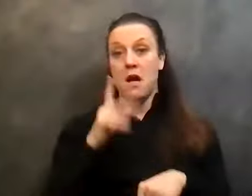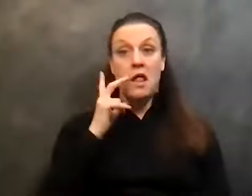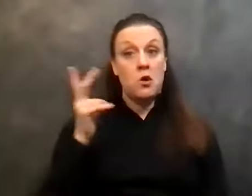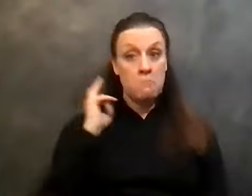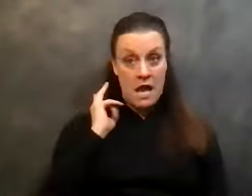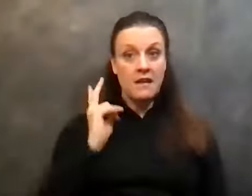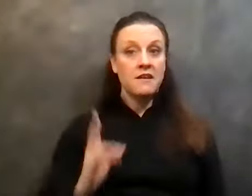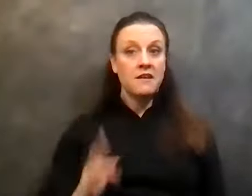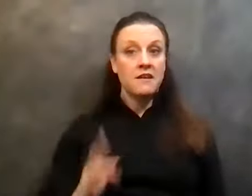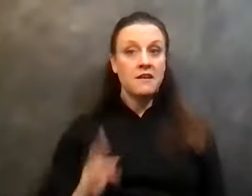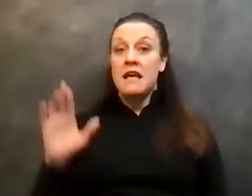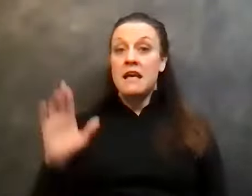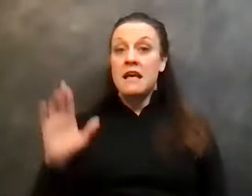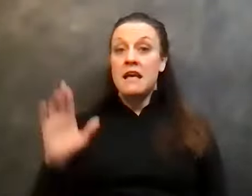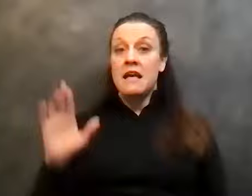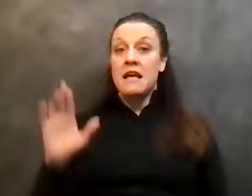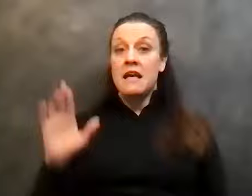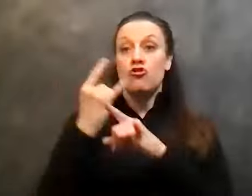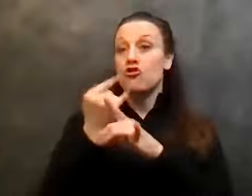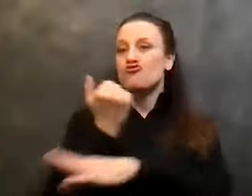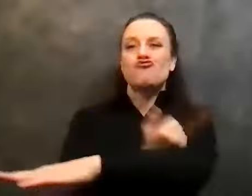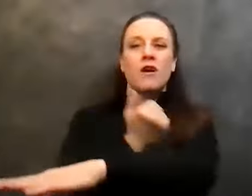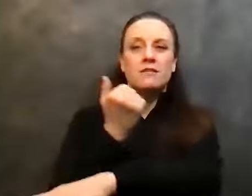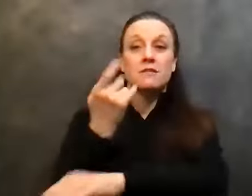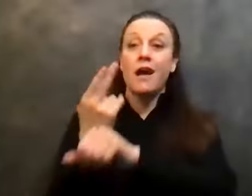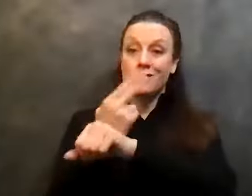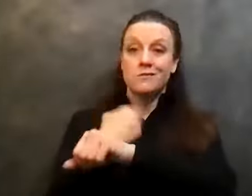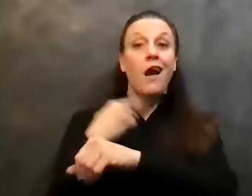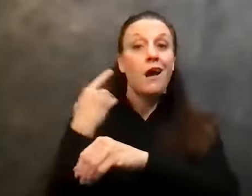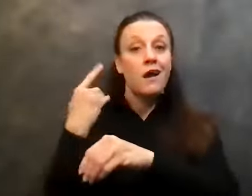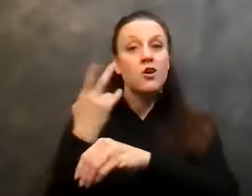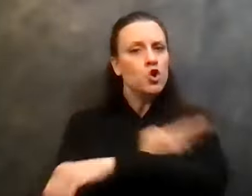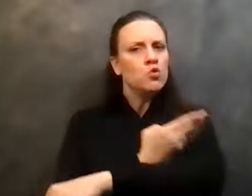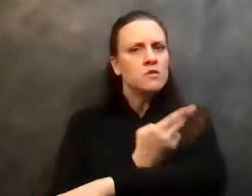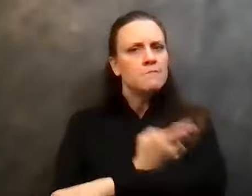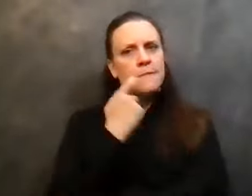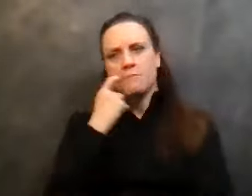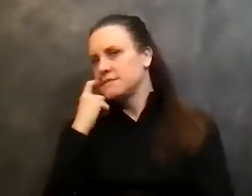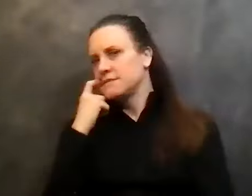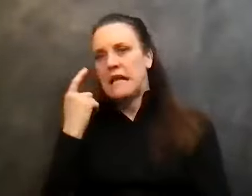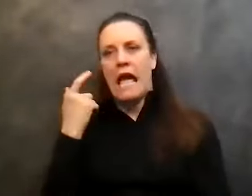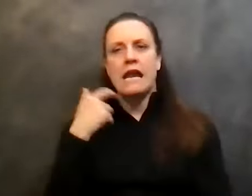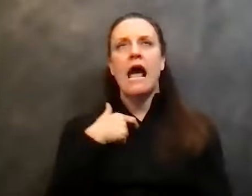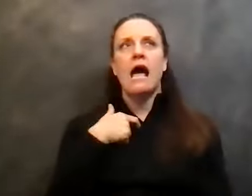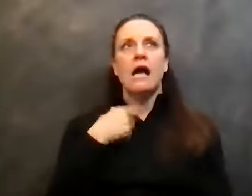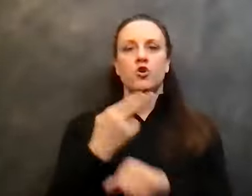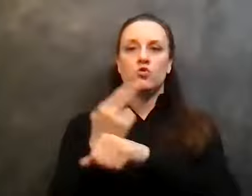uh, any of the drugs that I used, I used them alcoholically and I used them to help me manage my